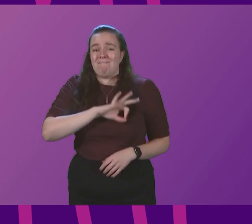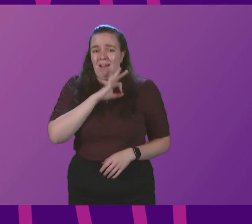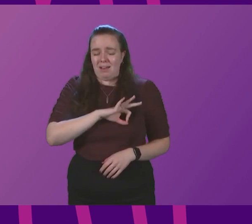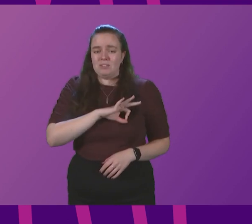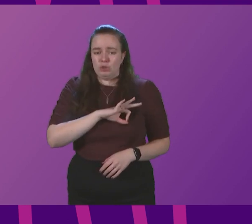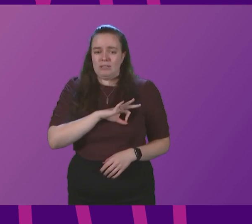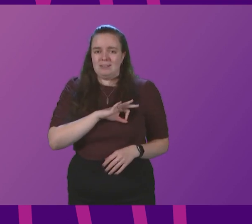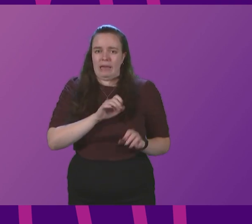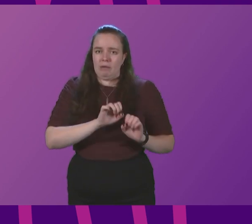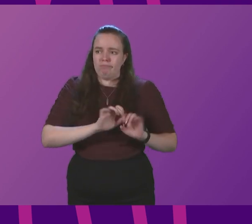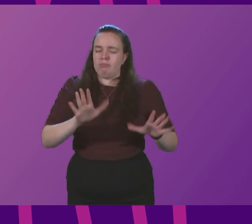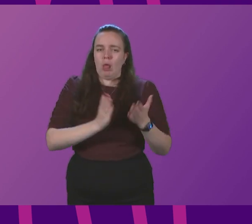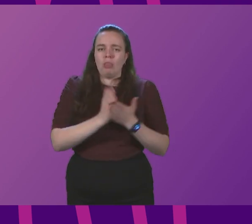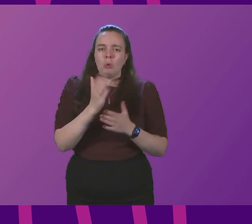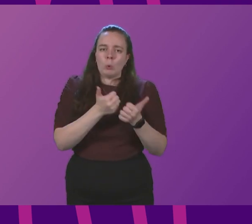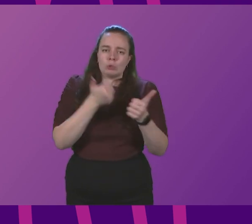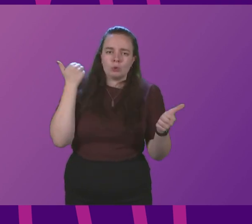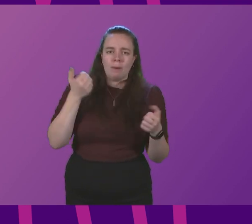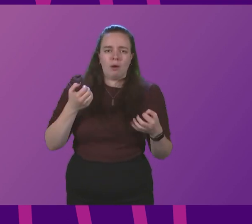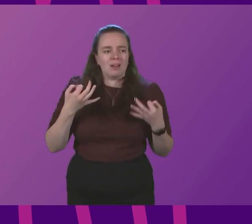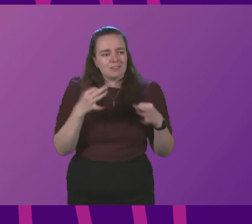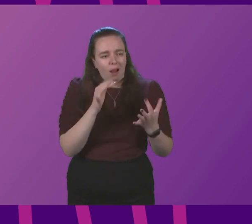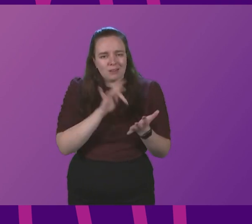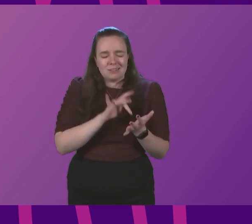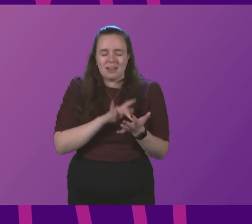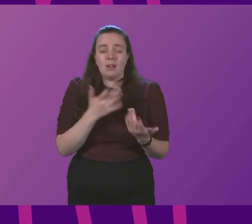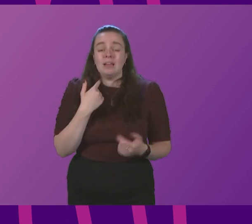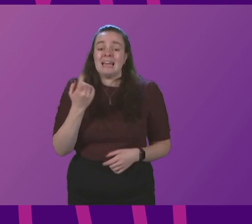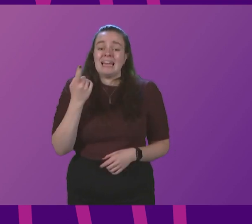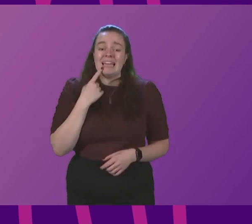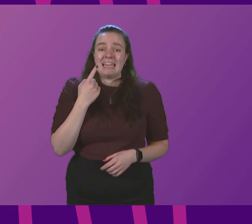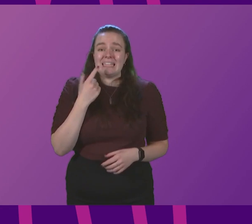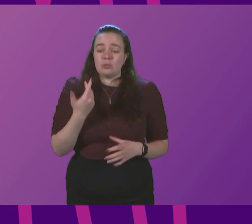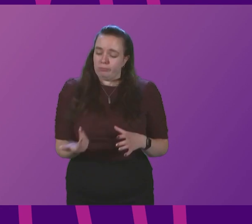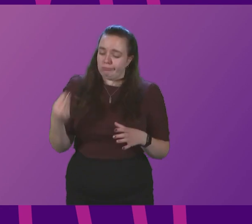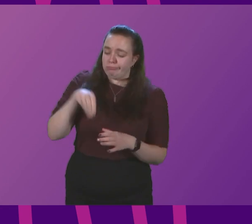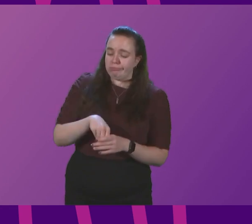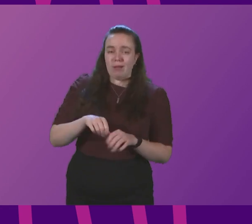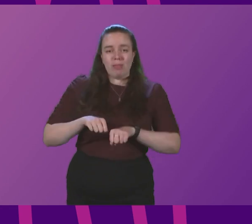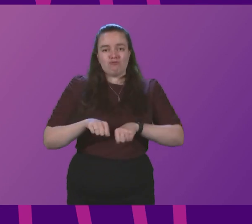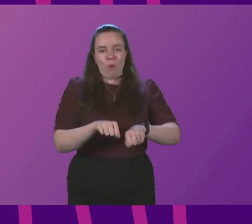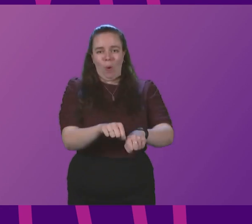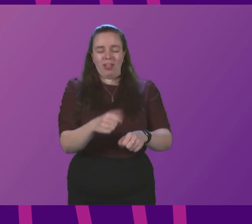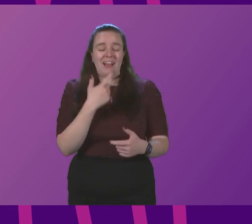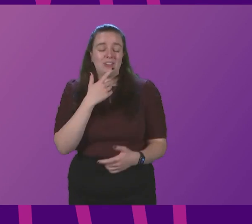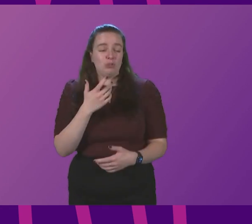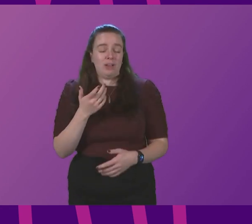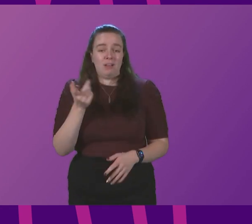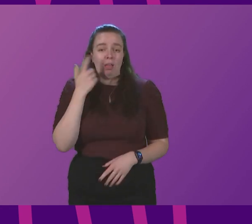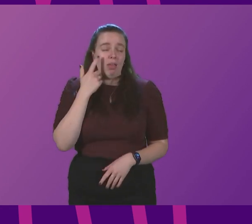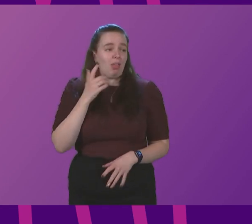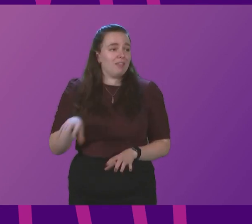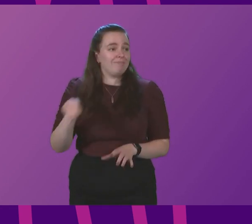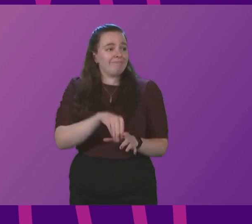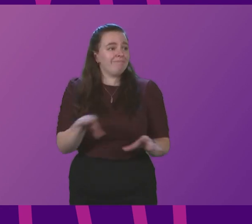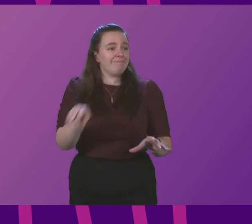through supermarkets and garden centres? It's so easy to pop something into your shopping trolley. It's almost casually done. Secondly,